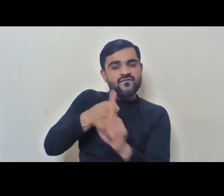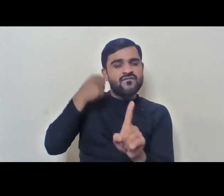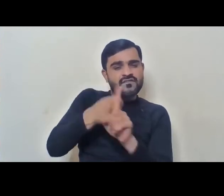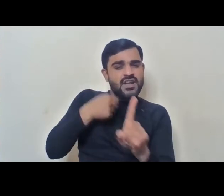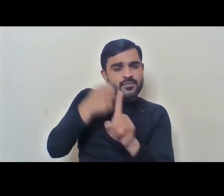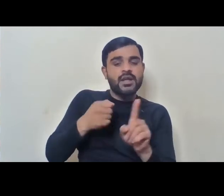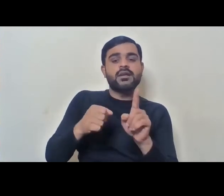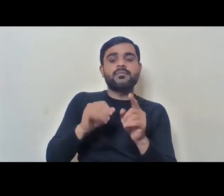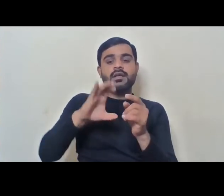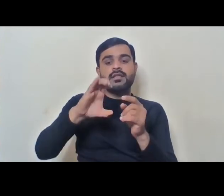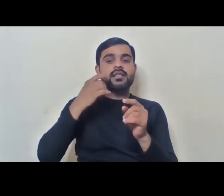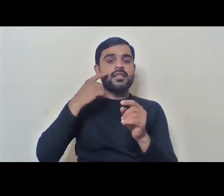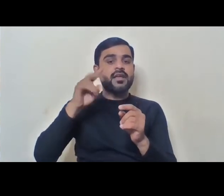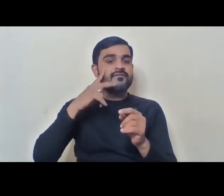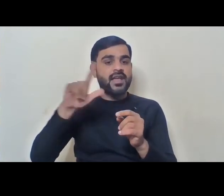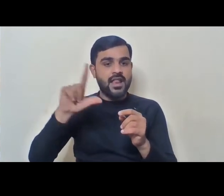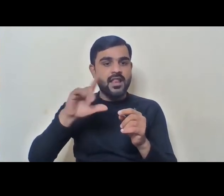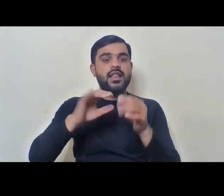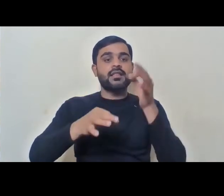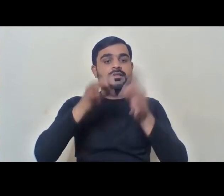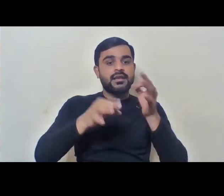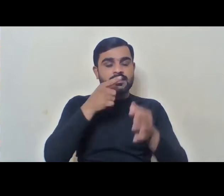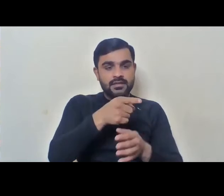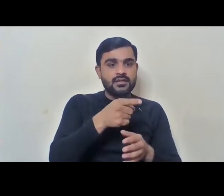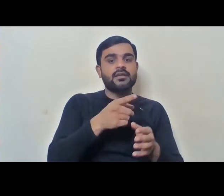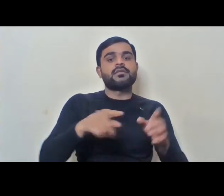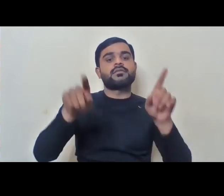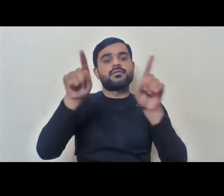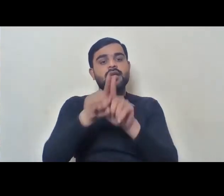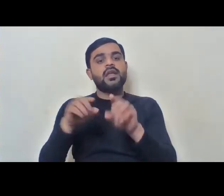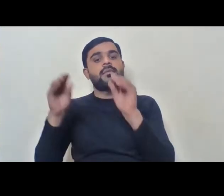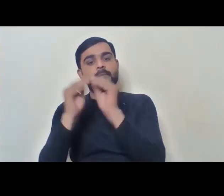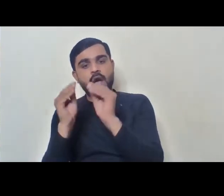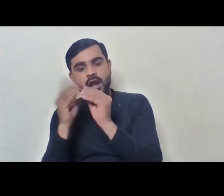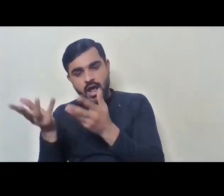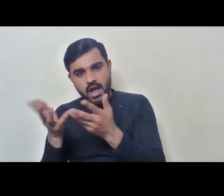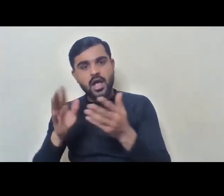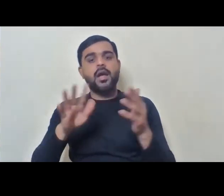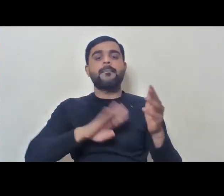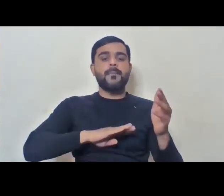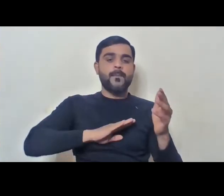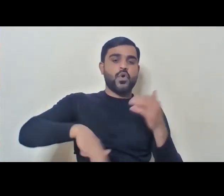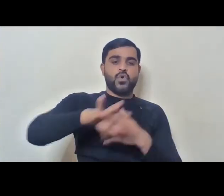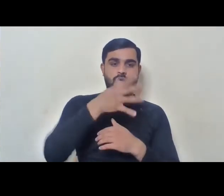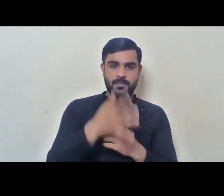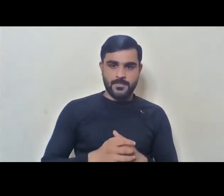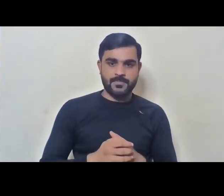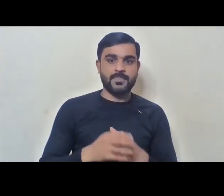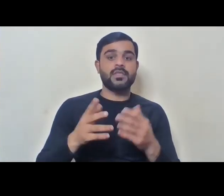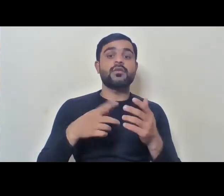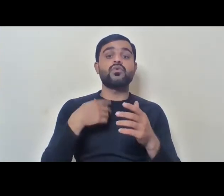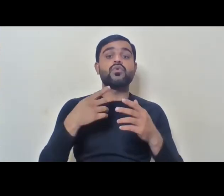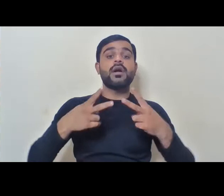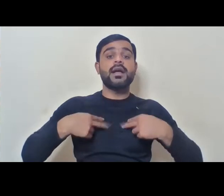of civil judges, which has been denied in Bombay, in Maharashtra, there is an advocate who